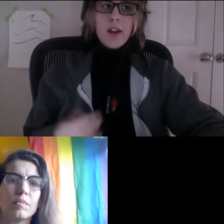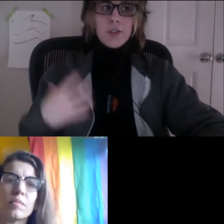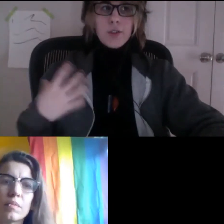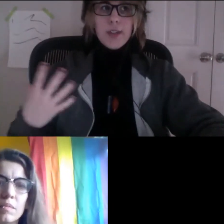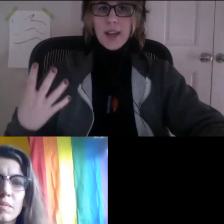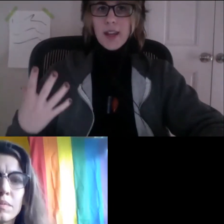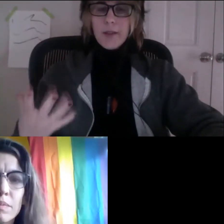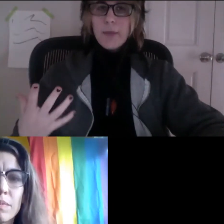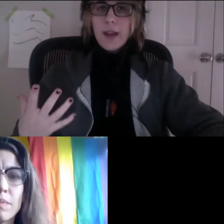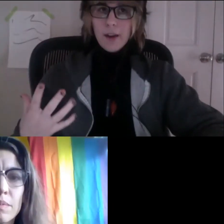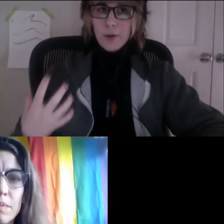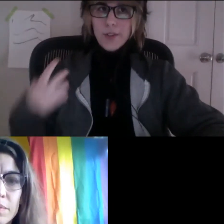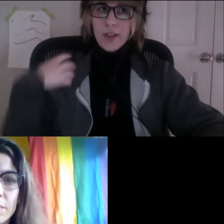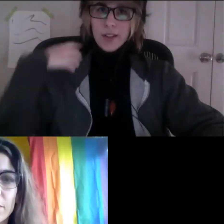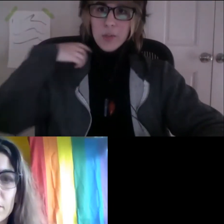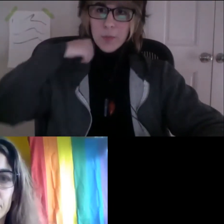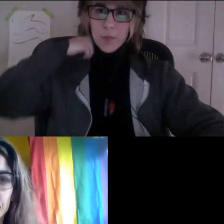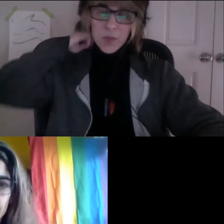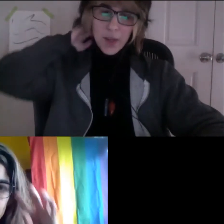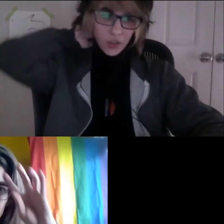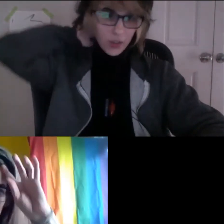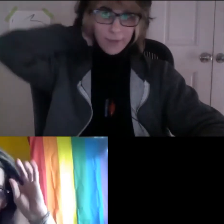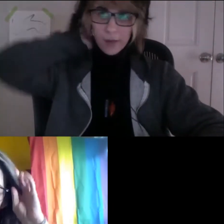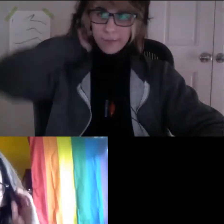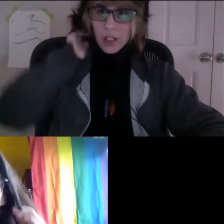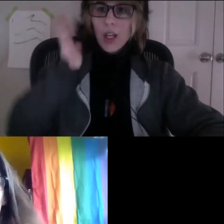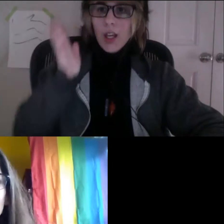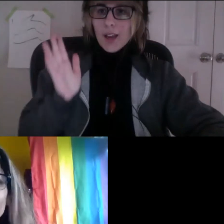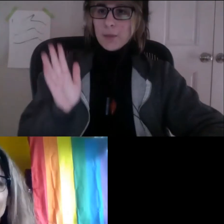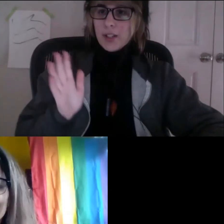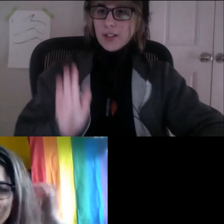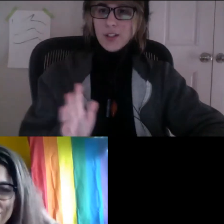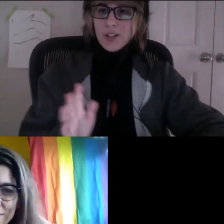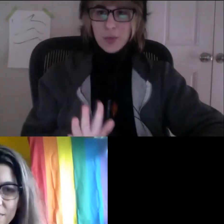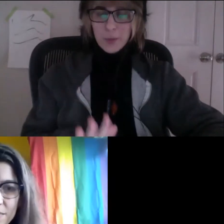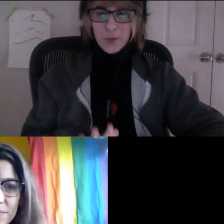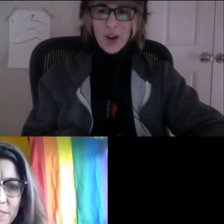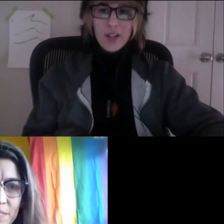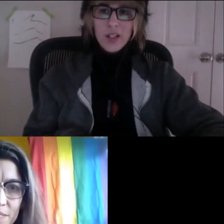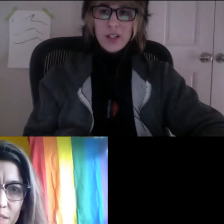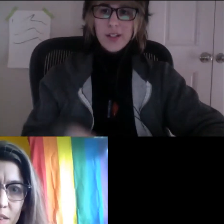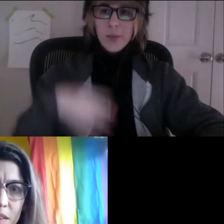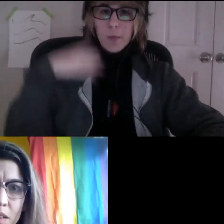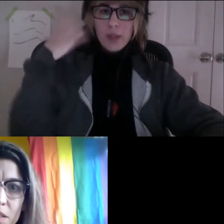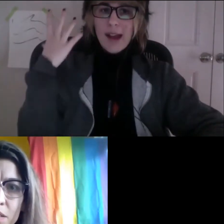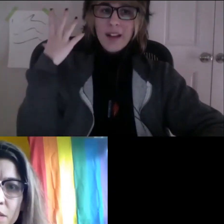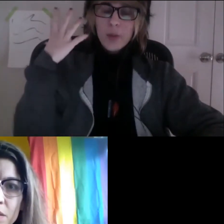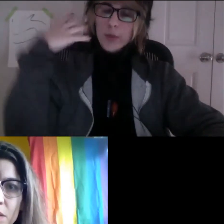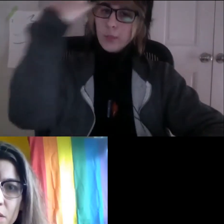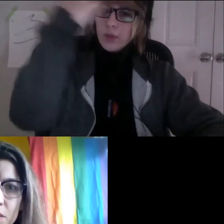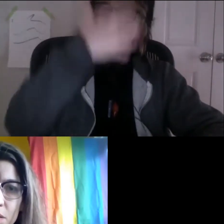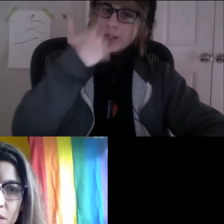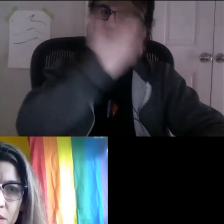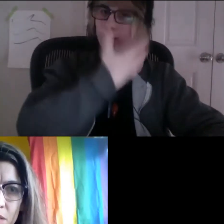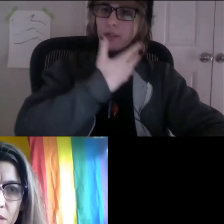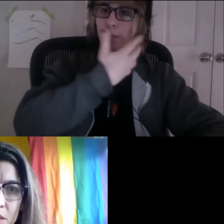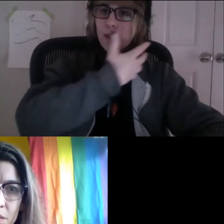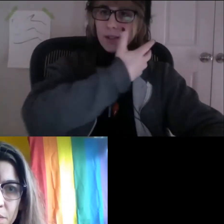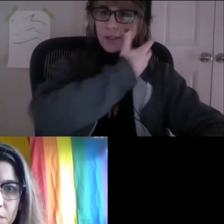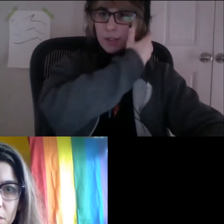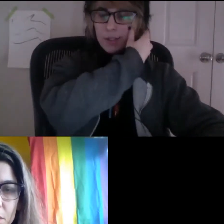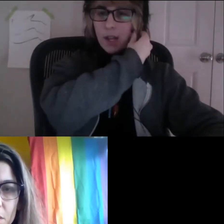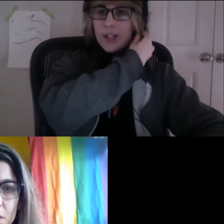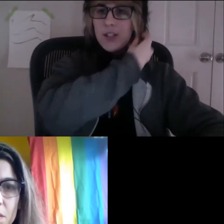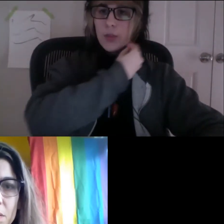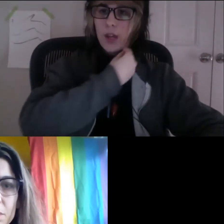And today my hair is especially fluffy because I just blow dried it. It is black with blonde in the